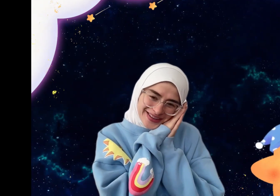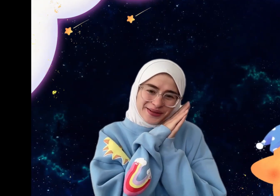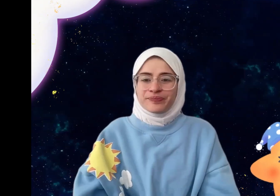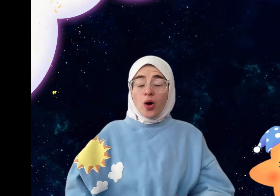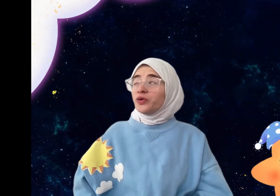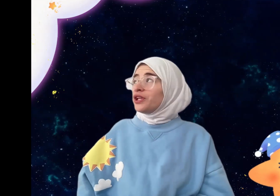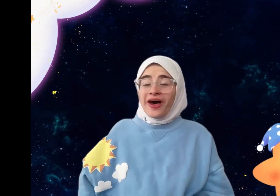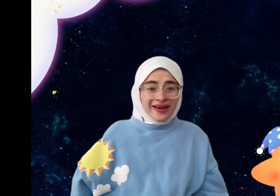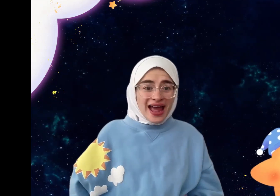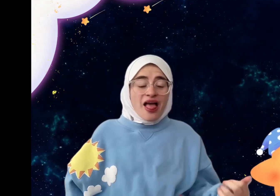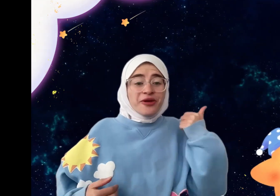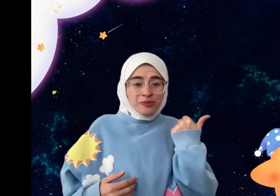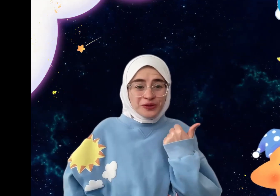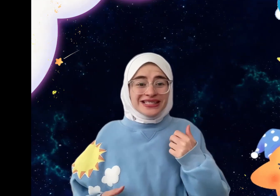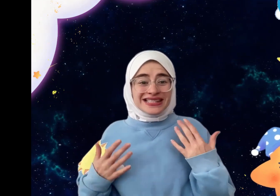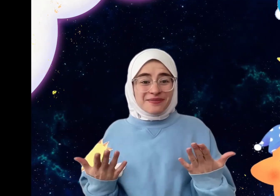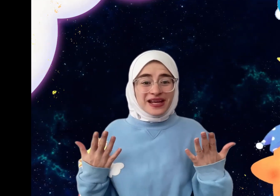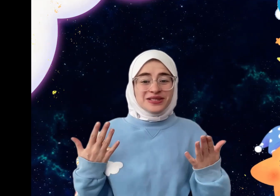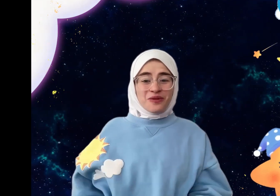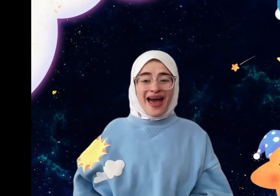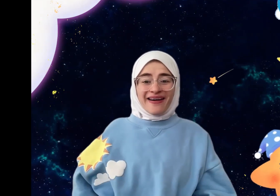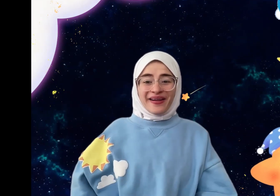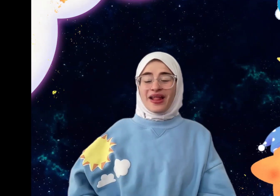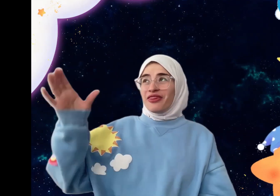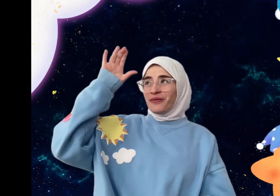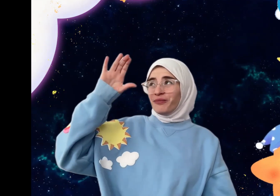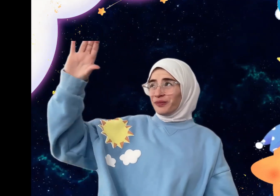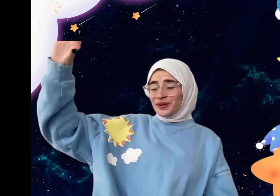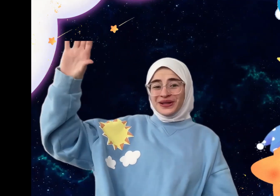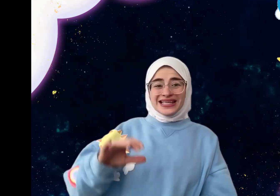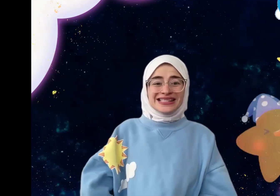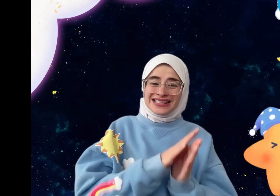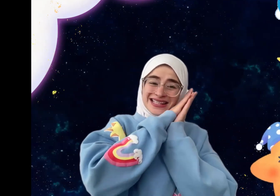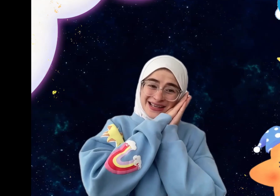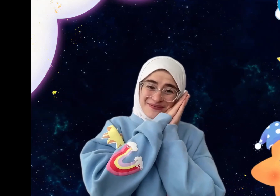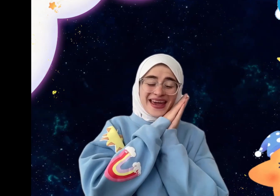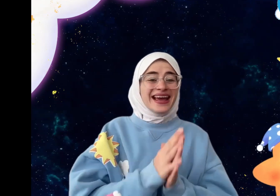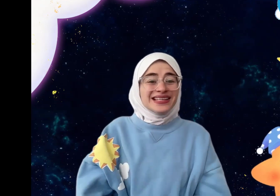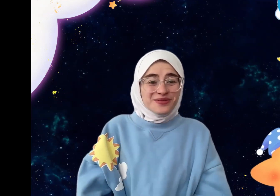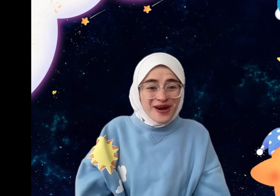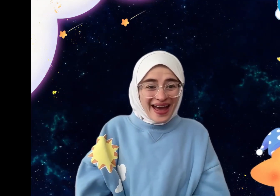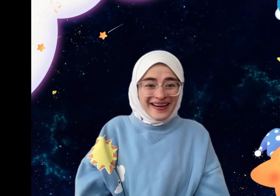Oh, look! The moon is sleeping as well! The moon is sleeping as well!